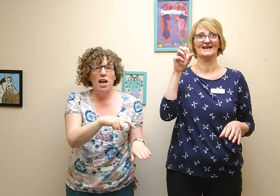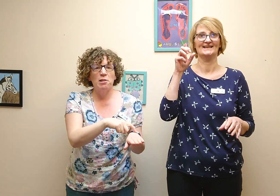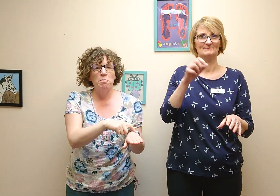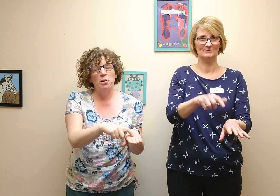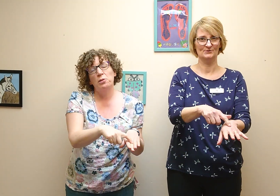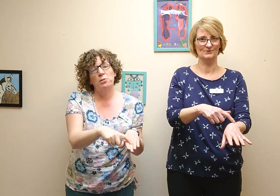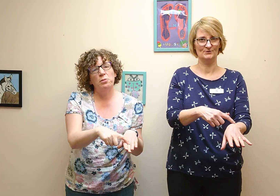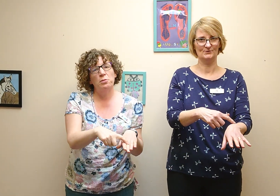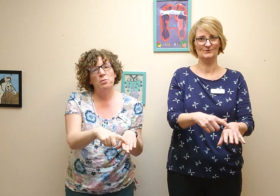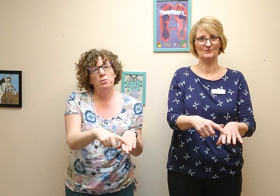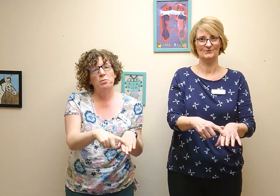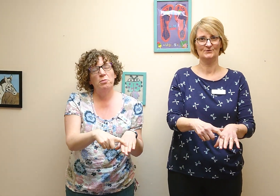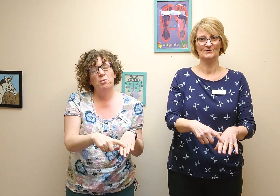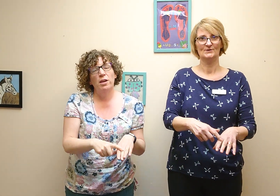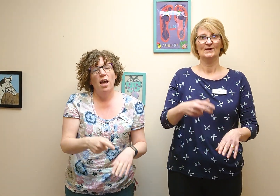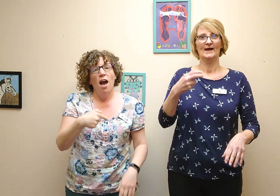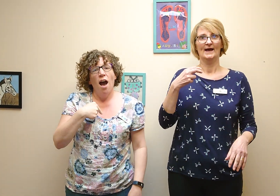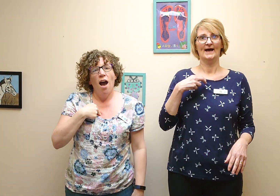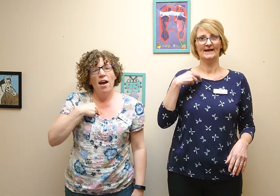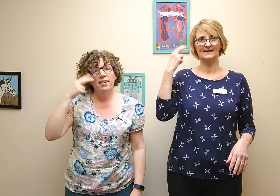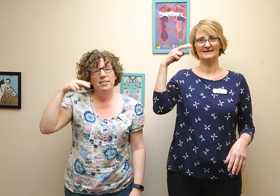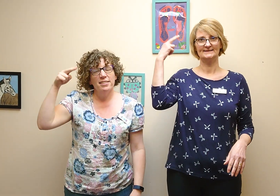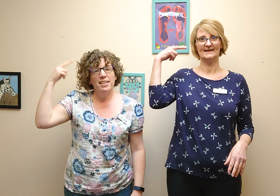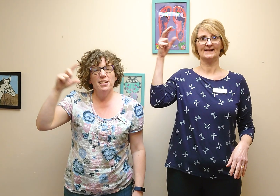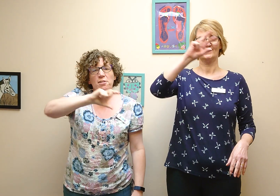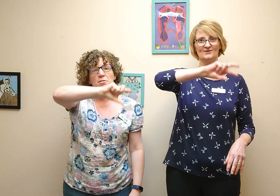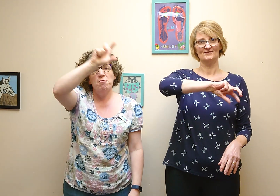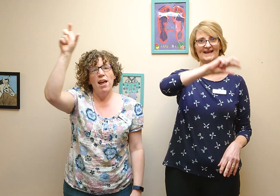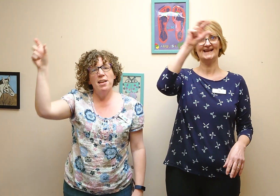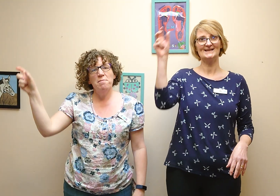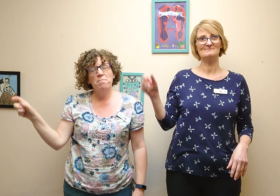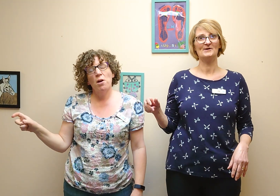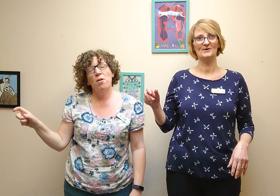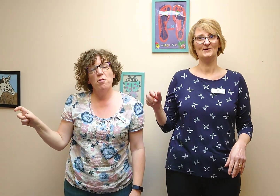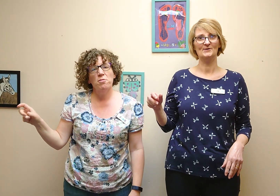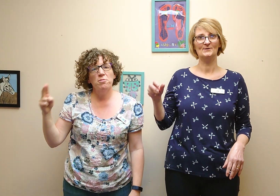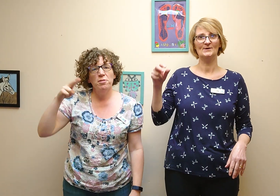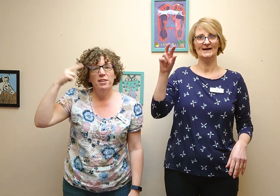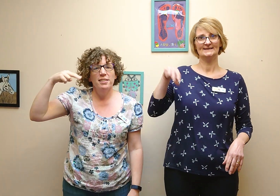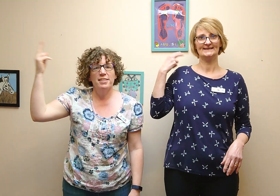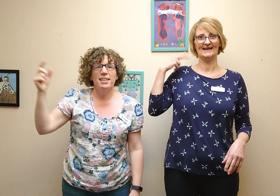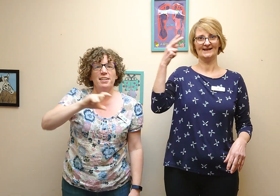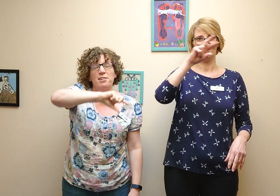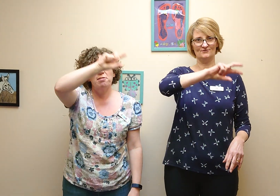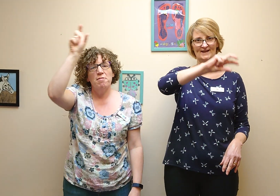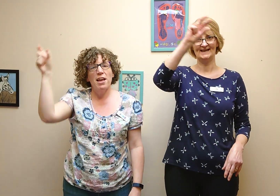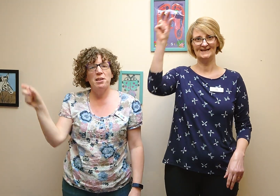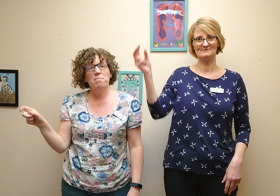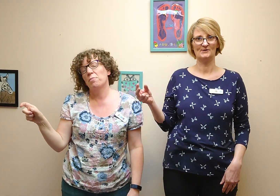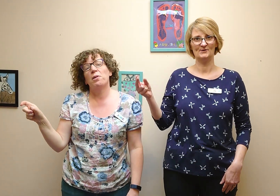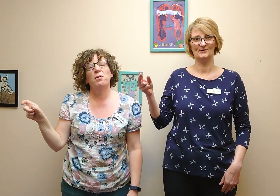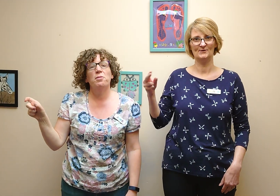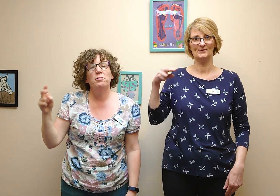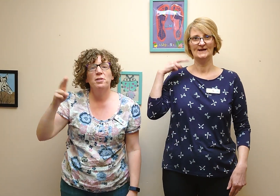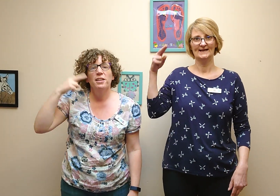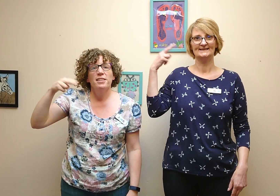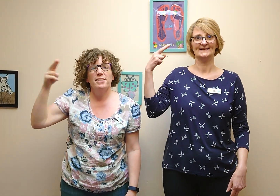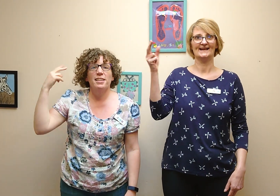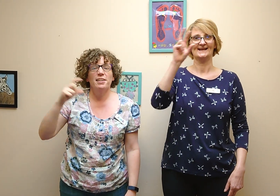and blue. I can sing a rainbow, sing a rainbow, sing